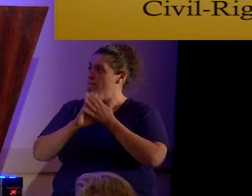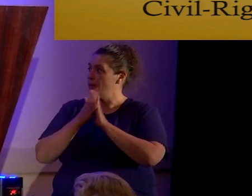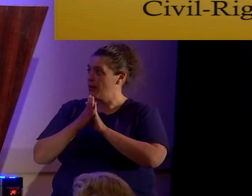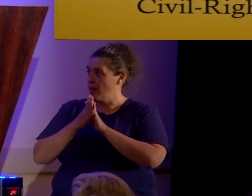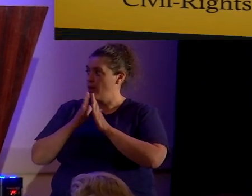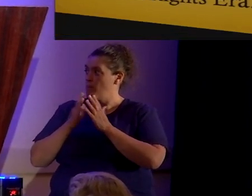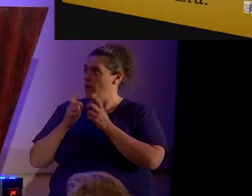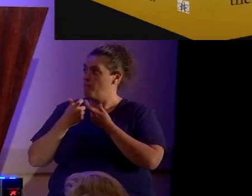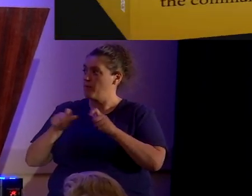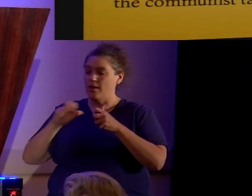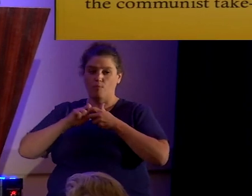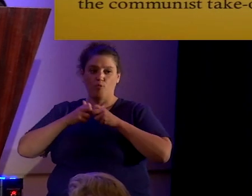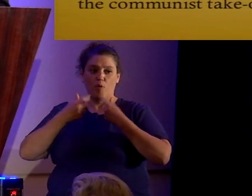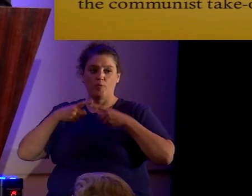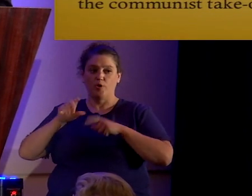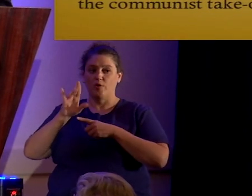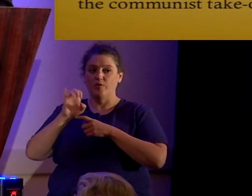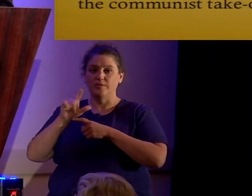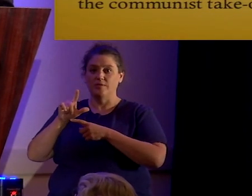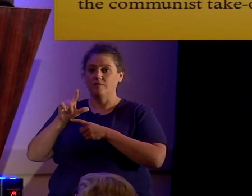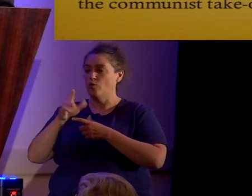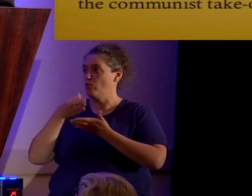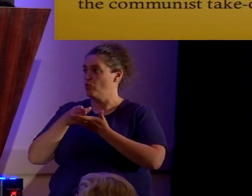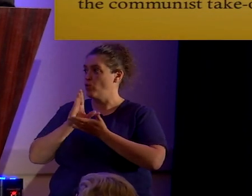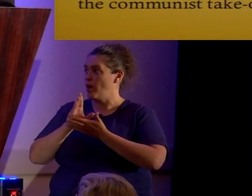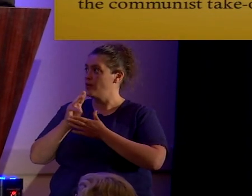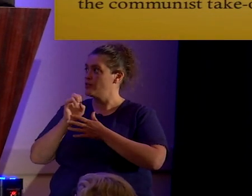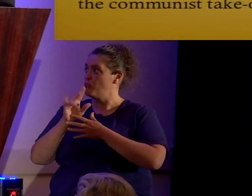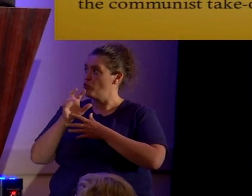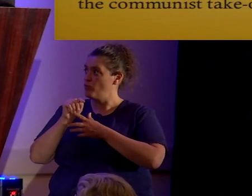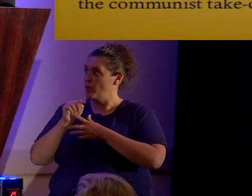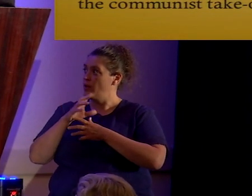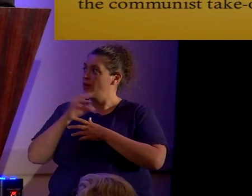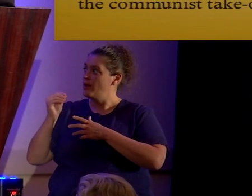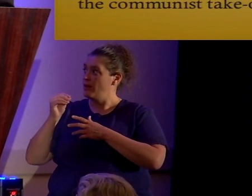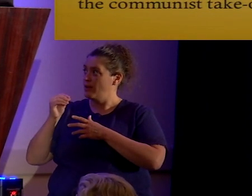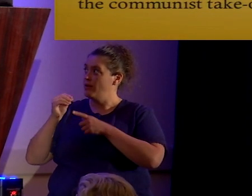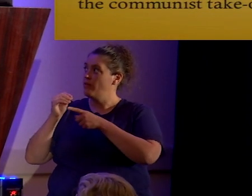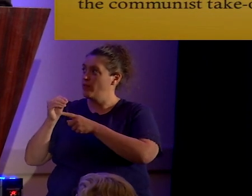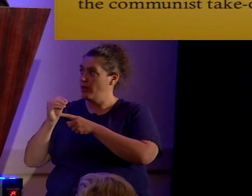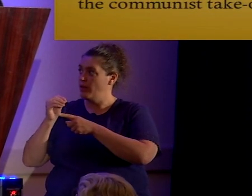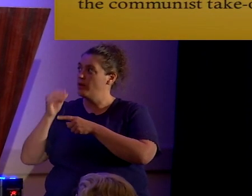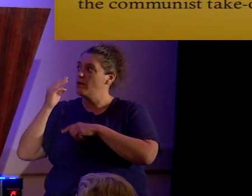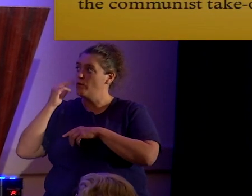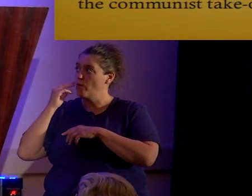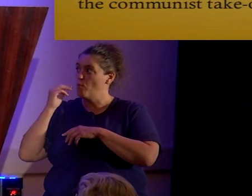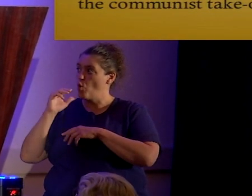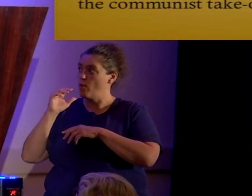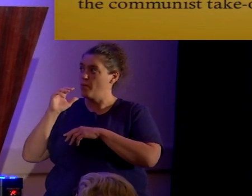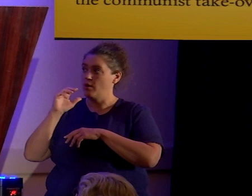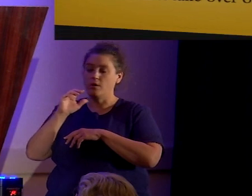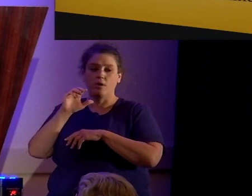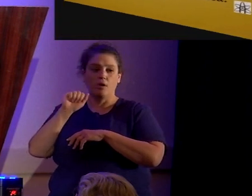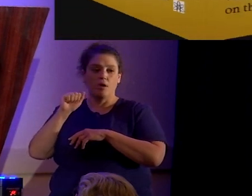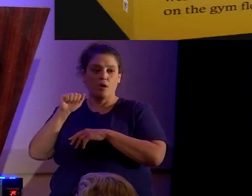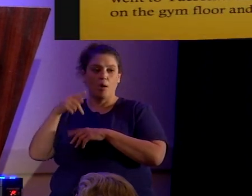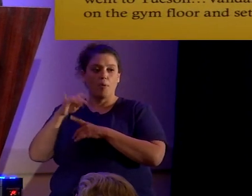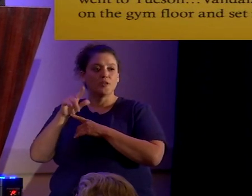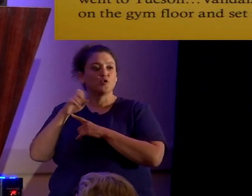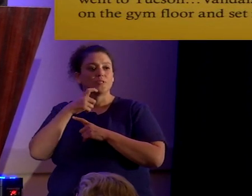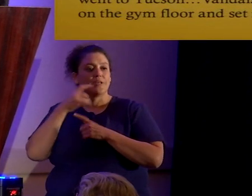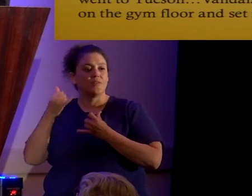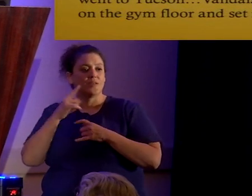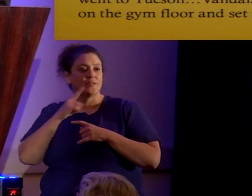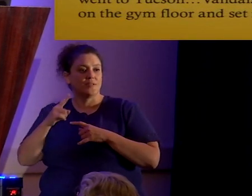with the Civil Rights Movement. The Mormon apostle Ezra Taft Benson says this is all communist plans,